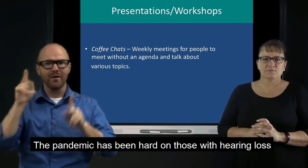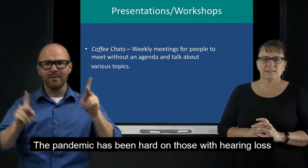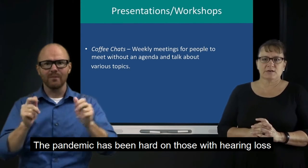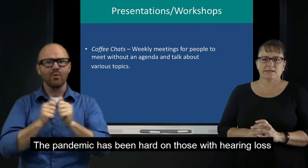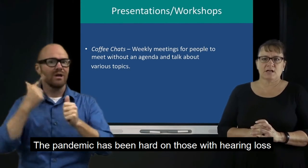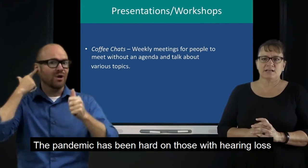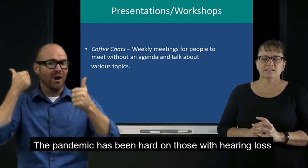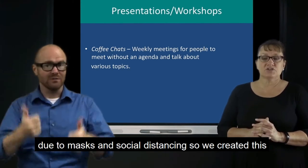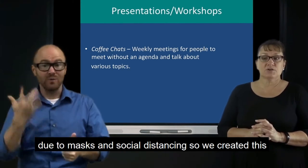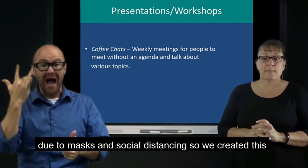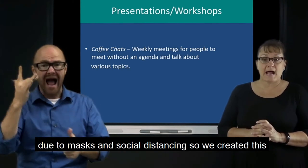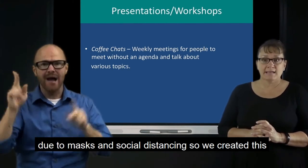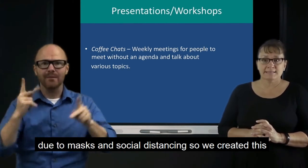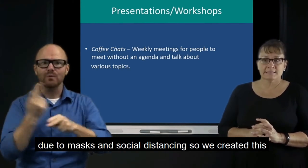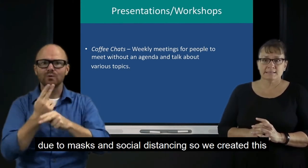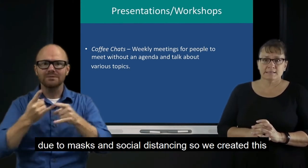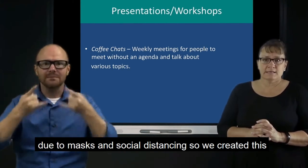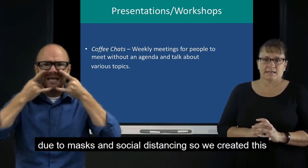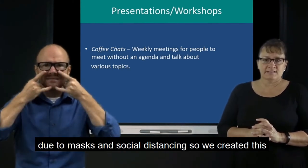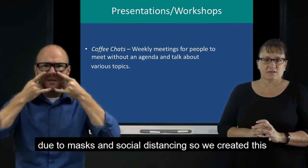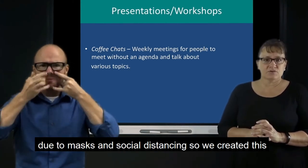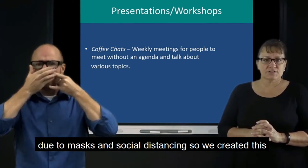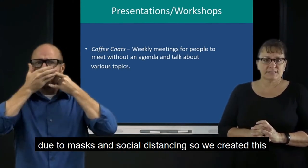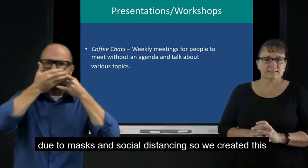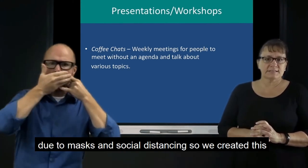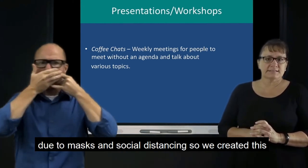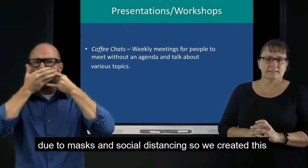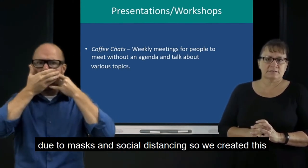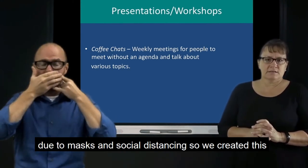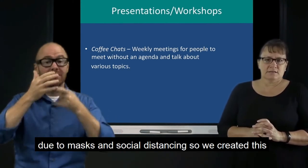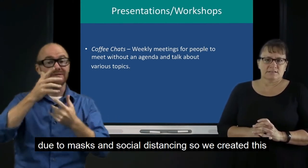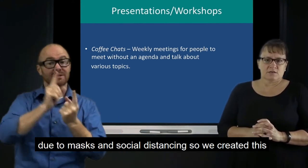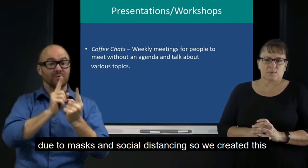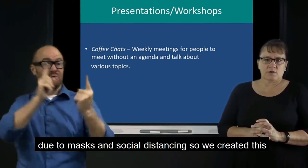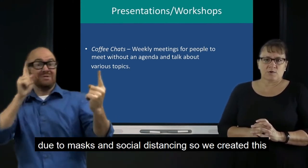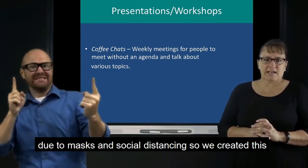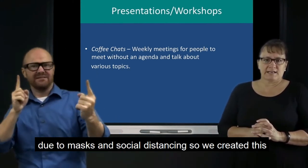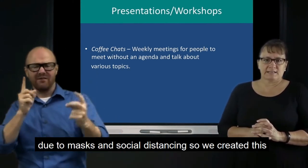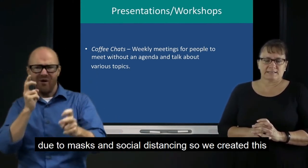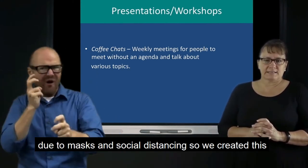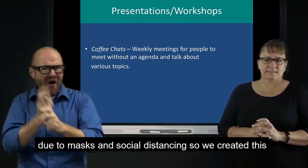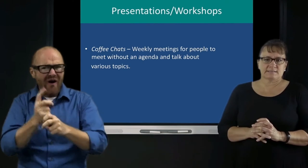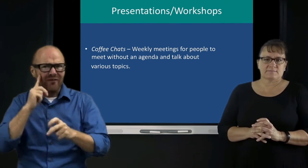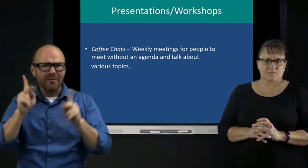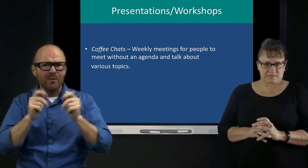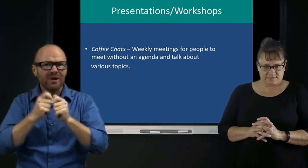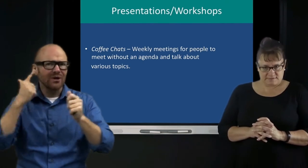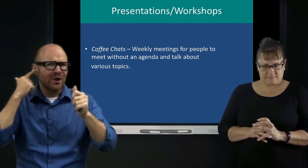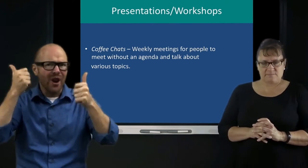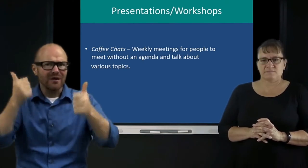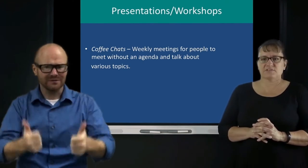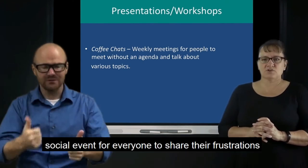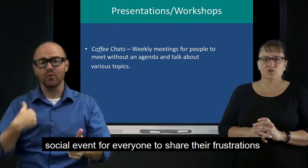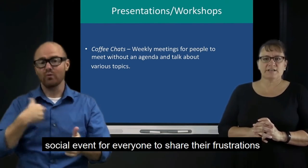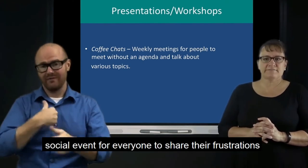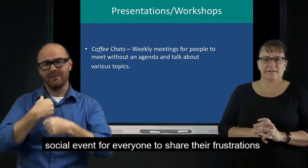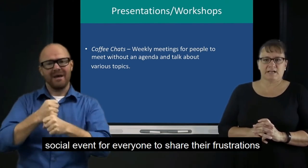with hearing loss due to masks and social distancing. So we created this social event